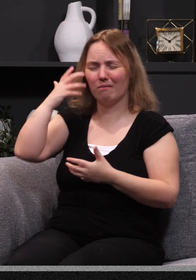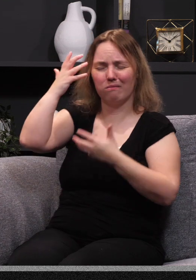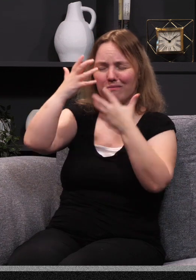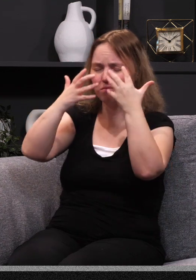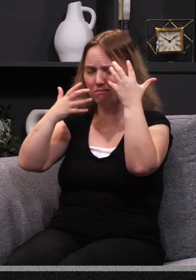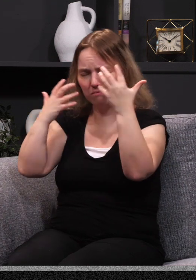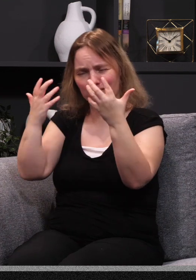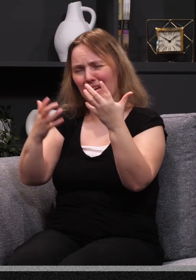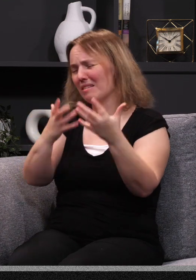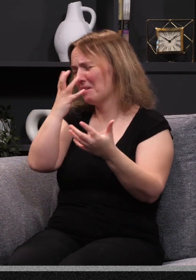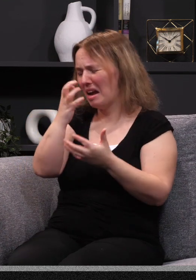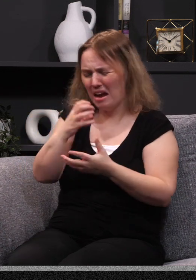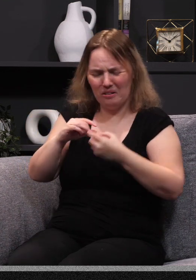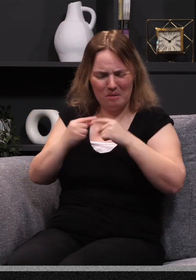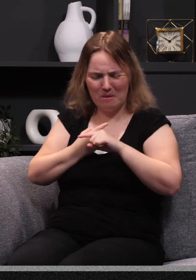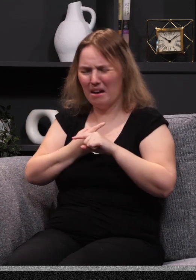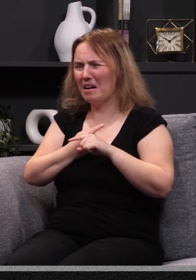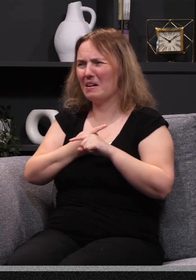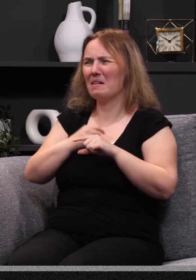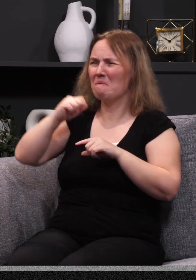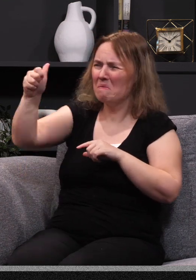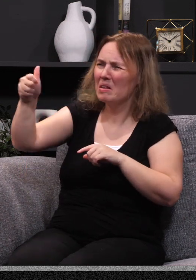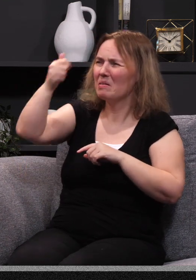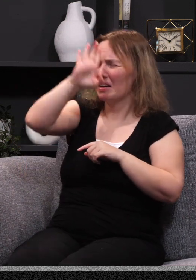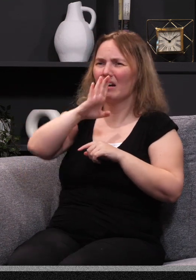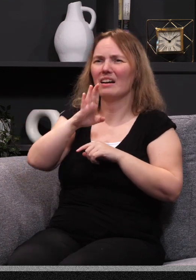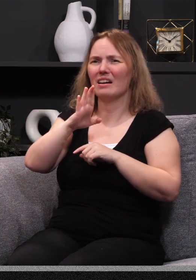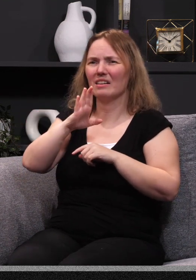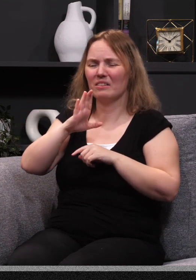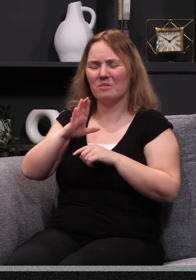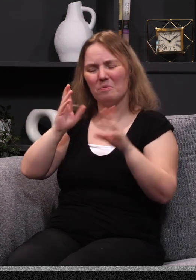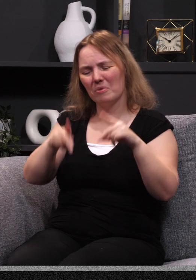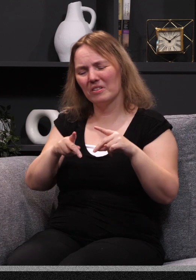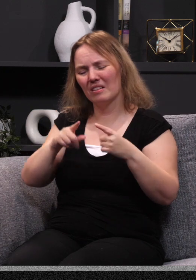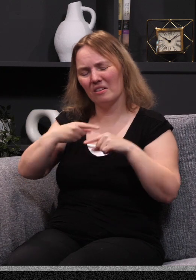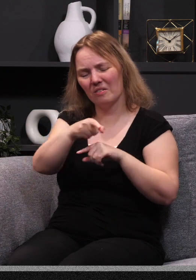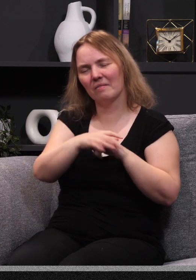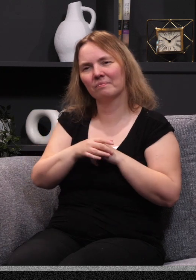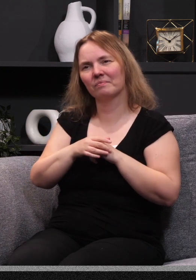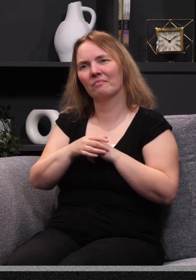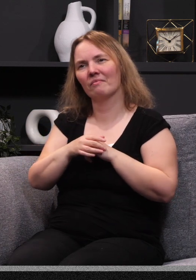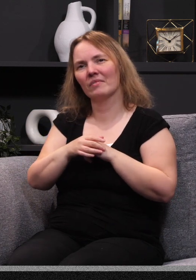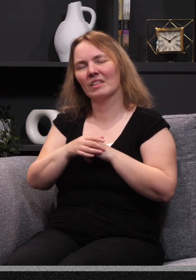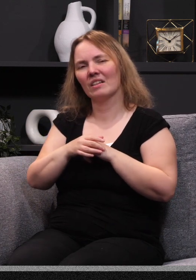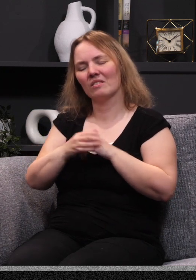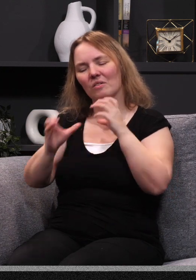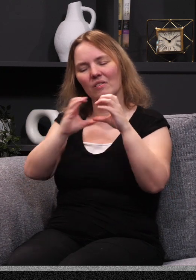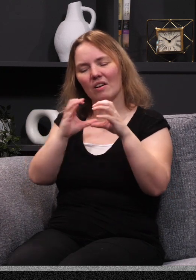In fact, it would leave many people just angry and in pain and probably lashing back at the person that hurt them. And so